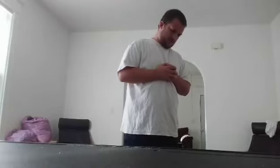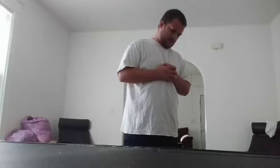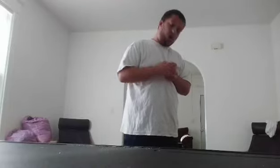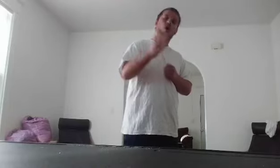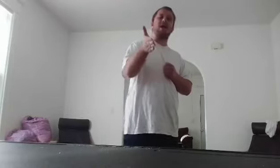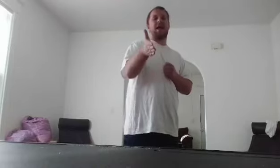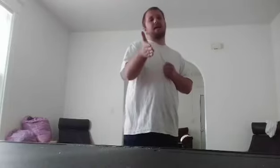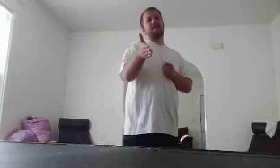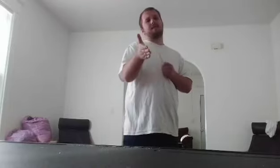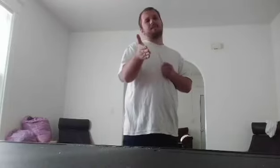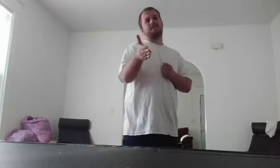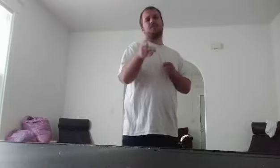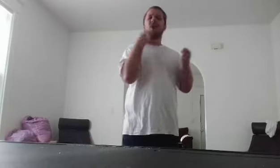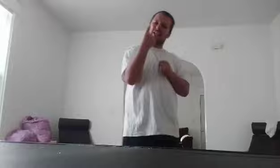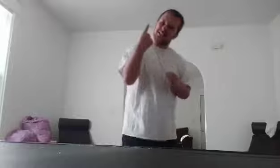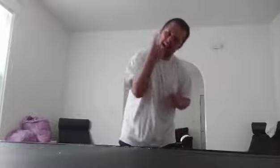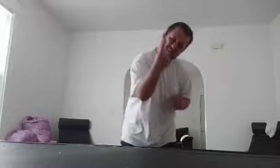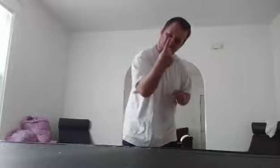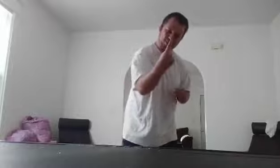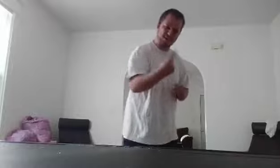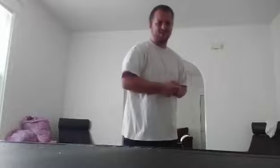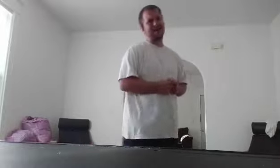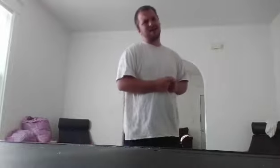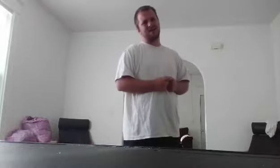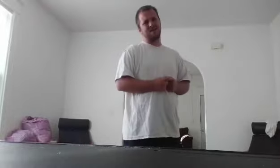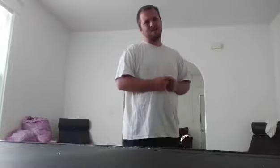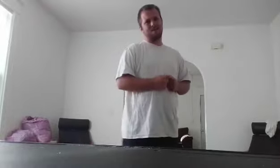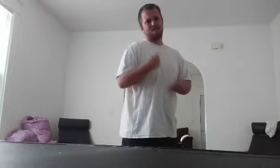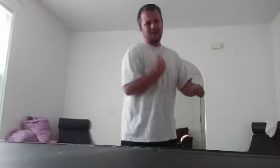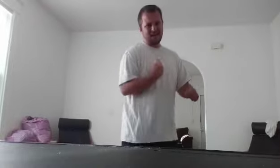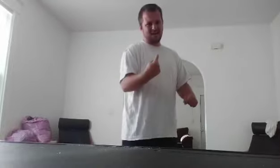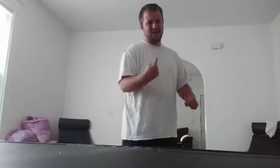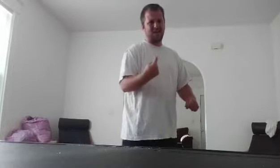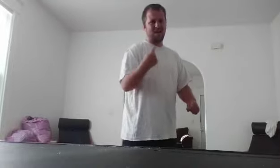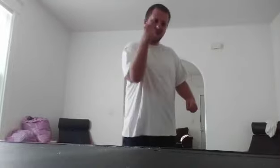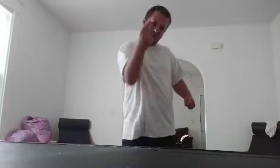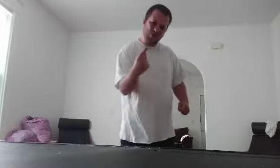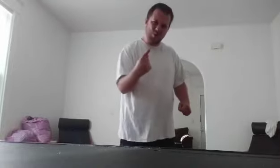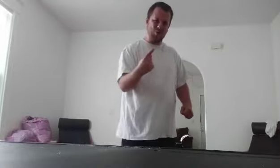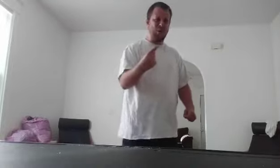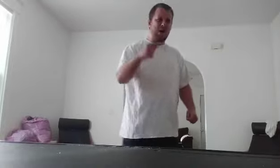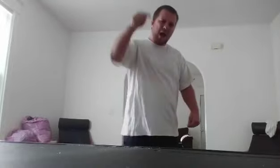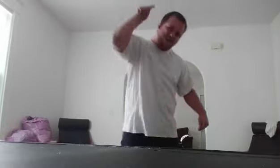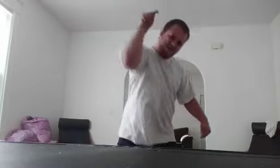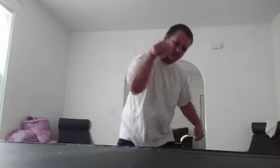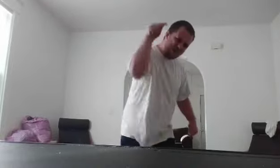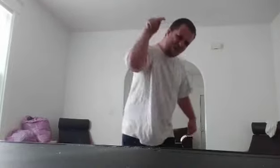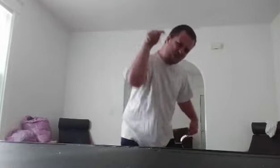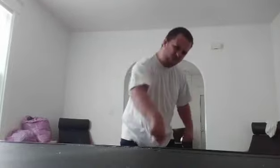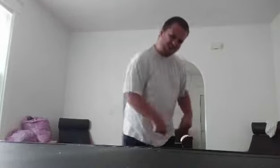Kodak, first time ever in the ring, me, and you, and Fire Fright,